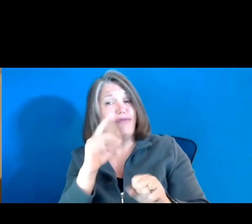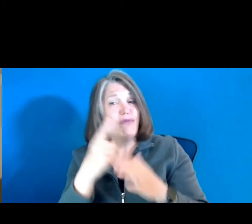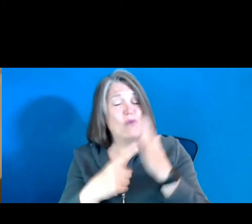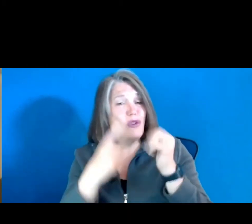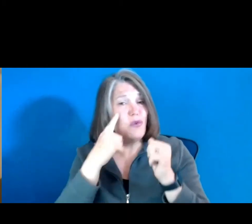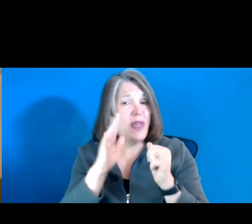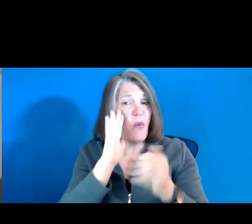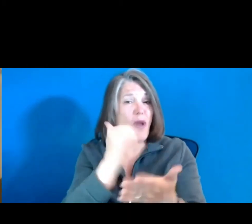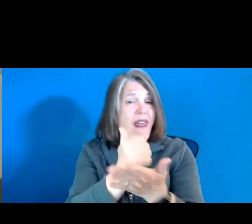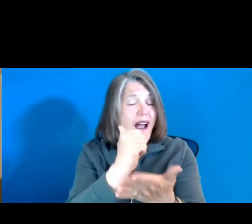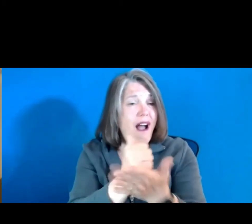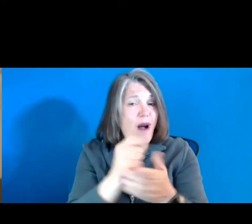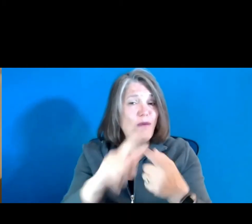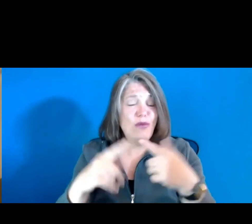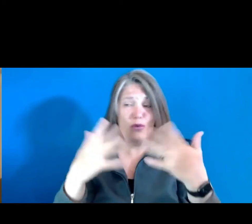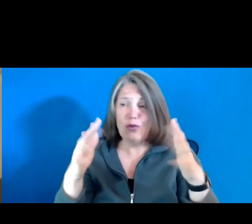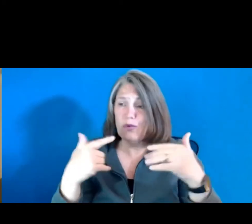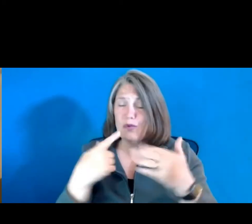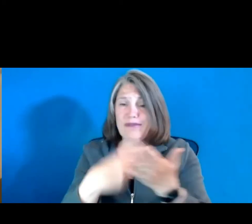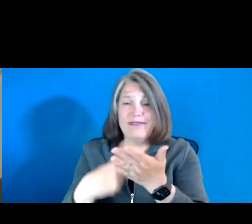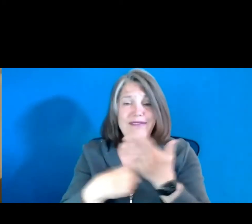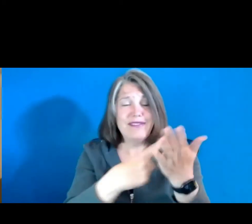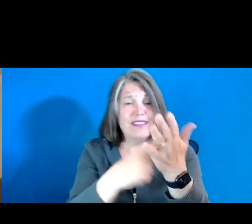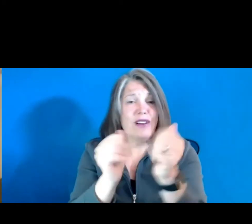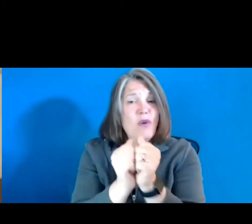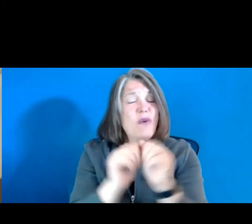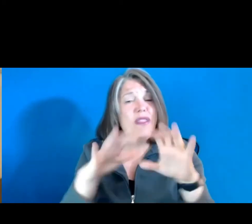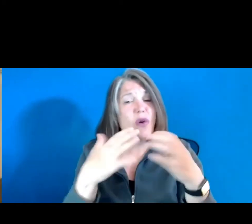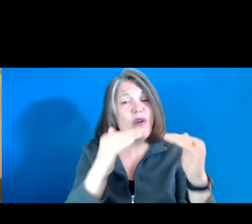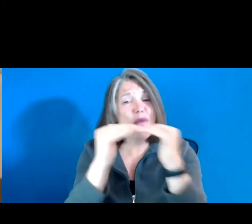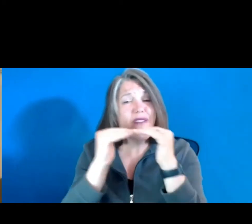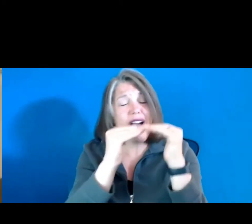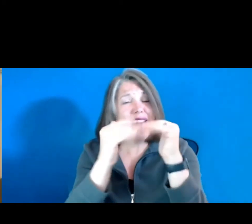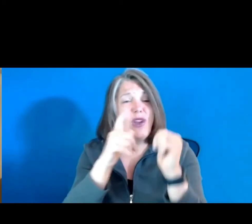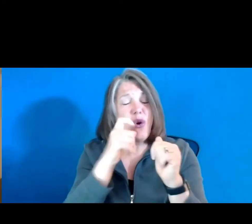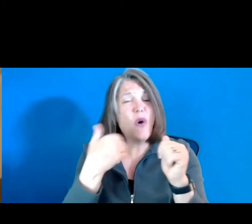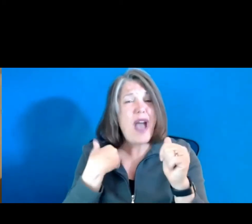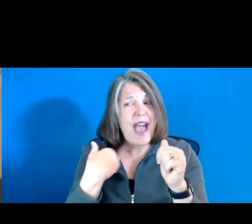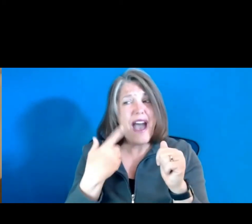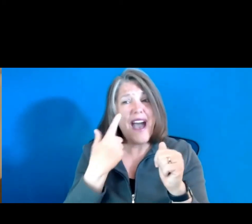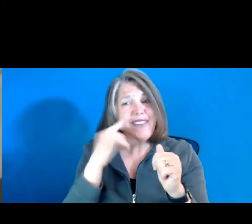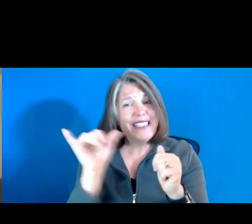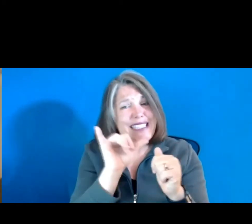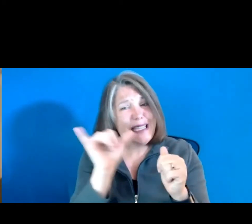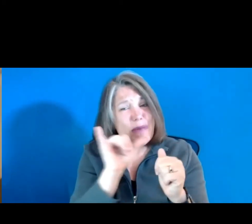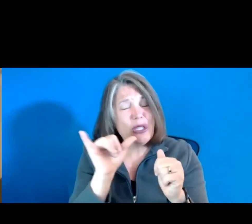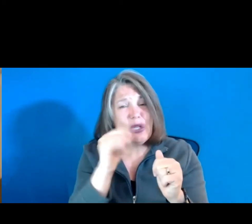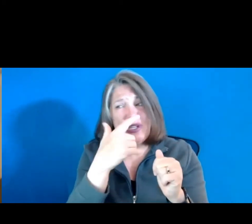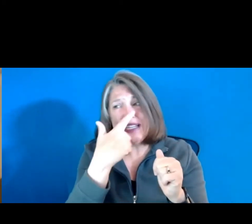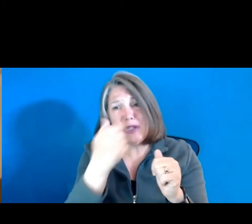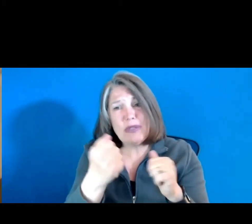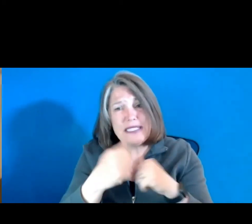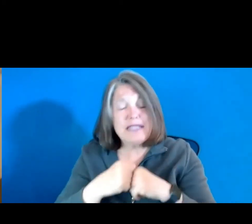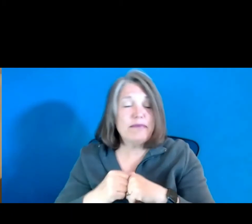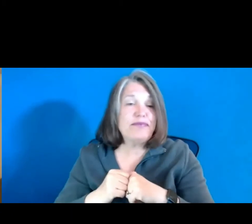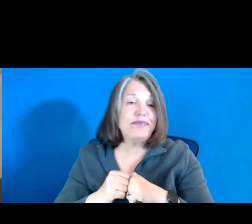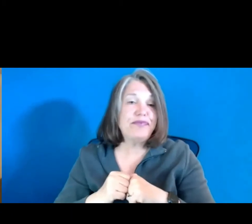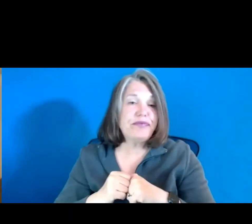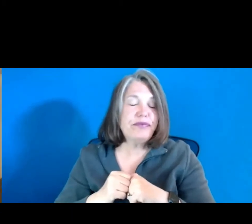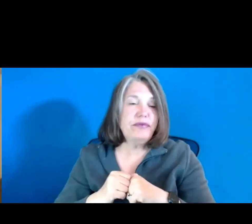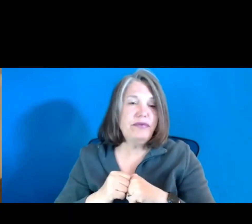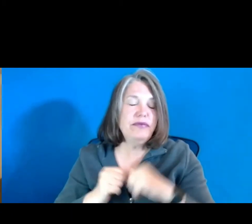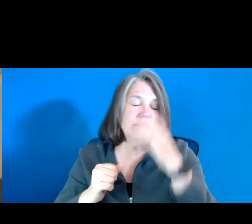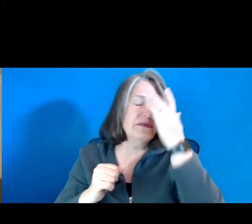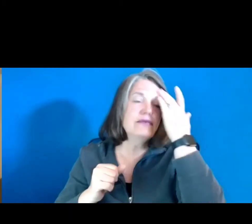to have discussed with a group of colleagues who have similarly situated interest. In the typical